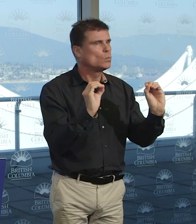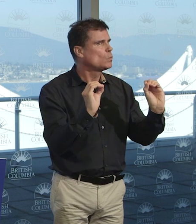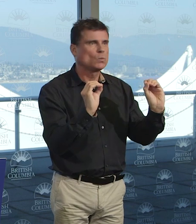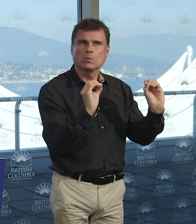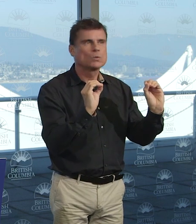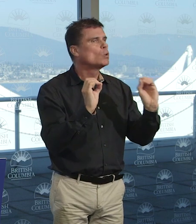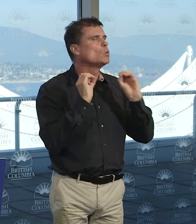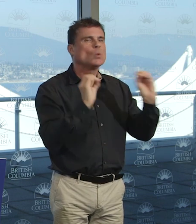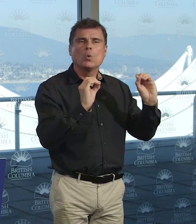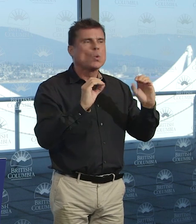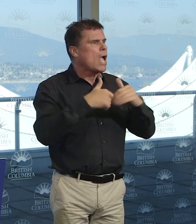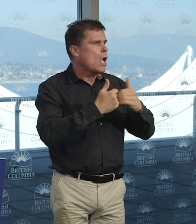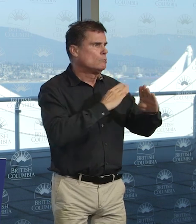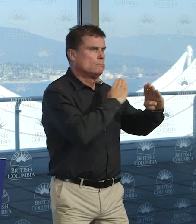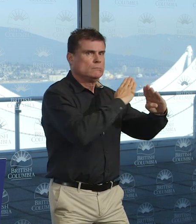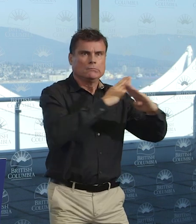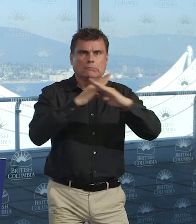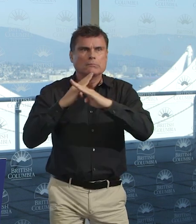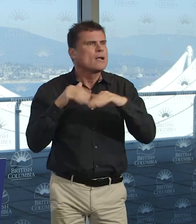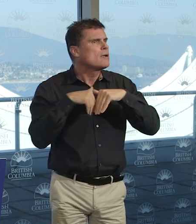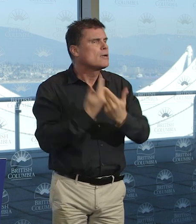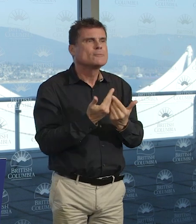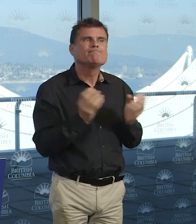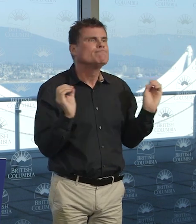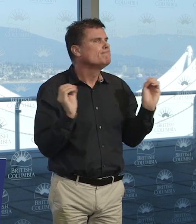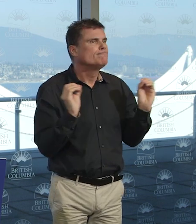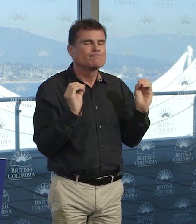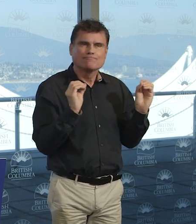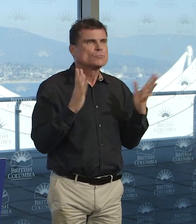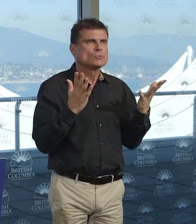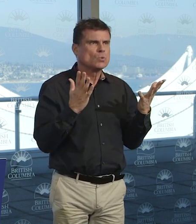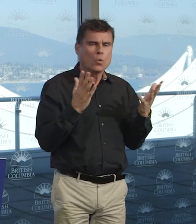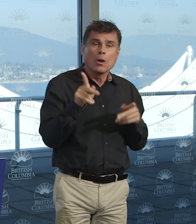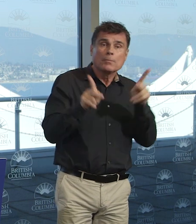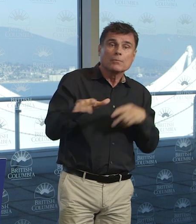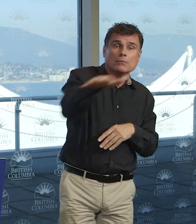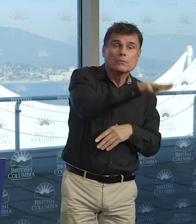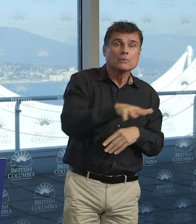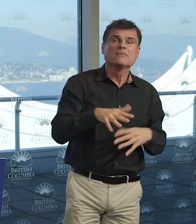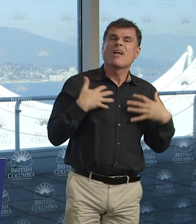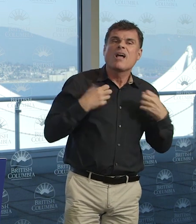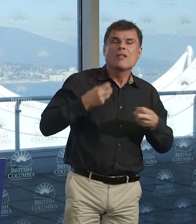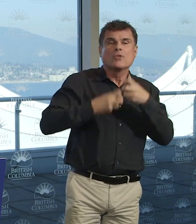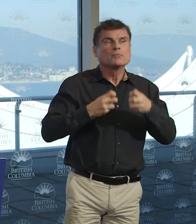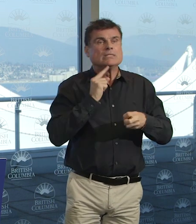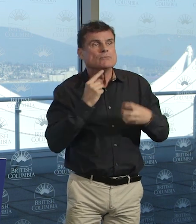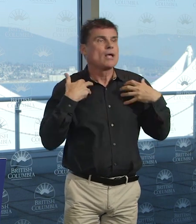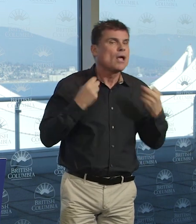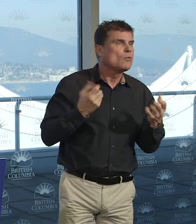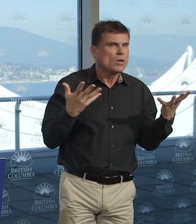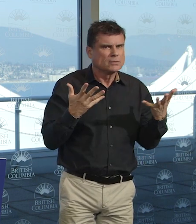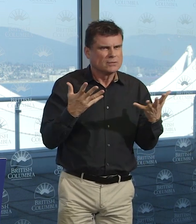quite severe illness in people that we love and people that we care for and people that we're close to and it's been a tremendous challenge